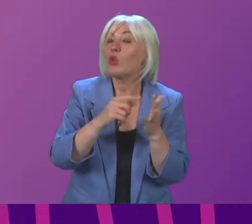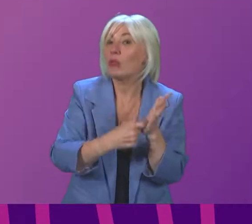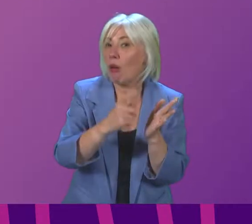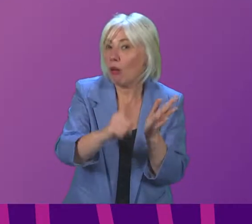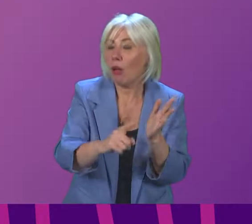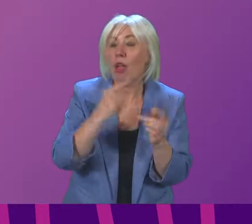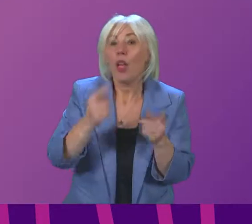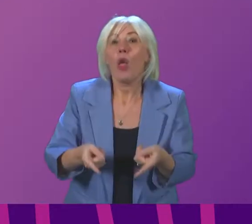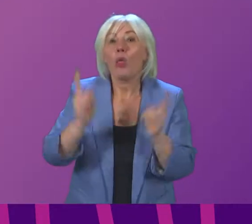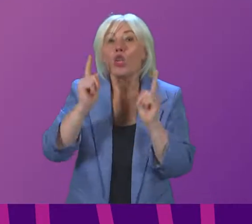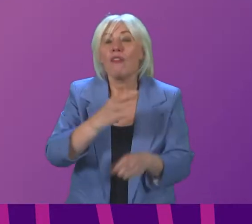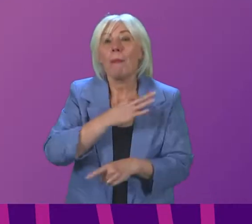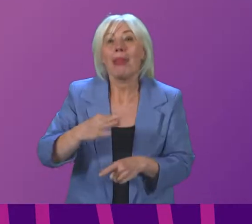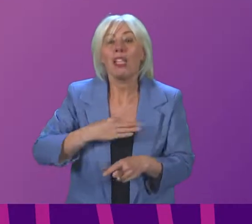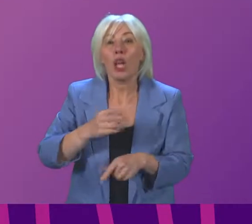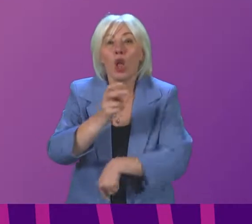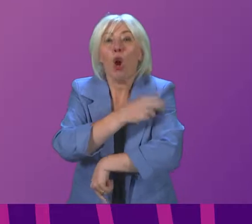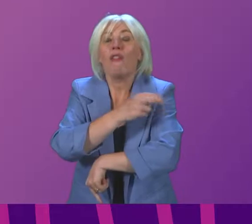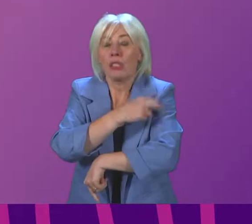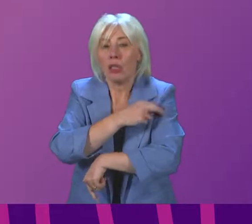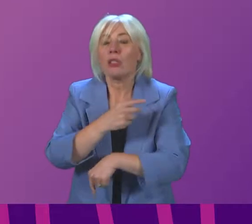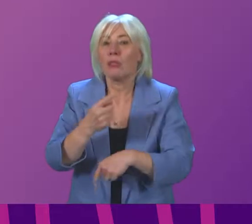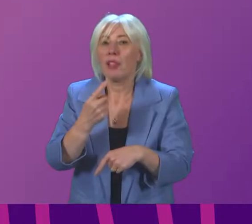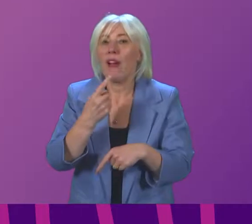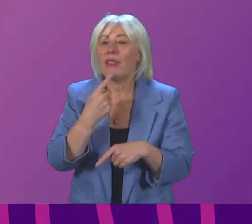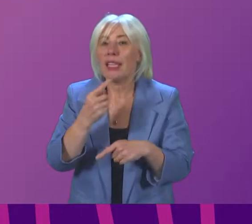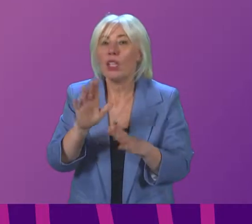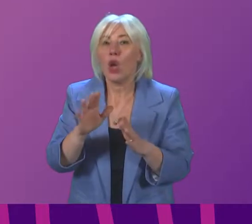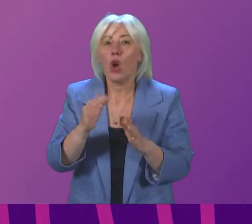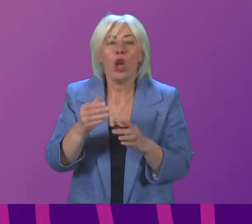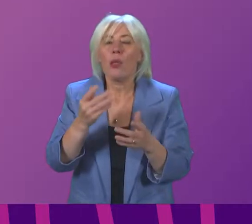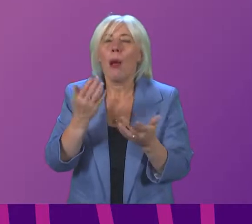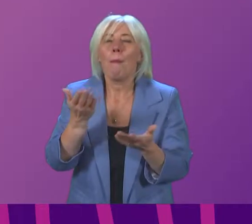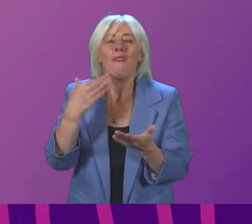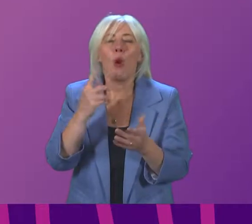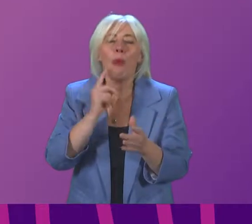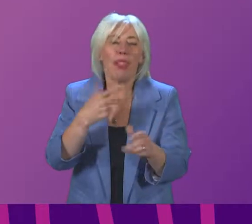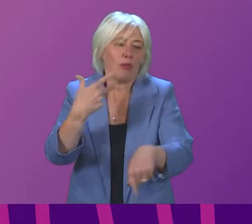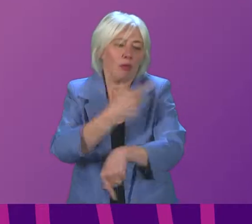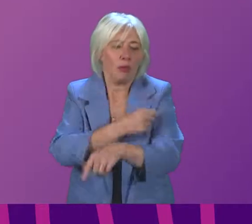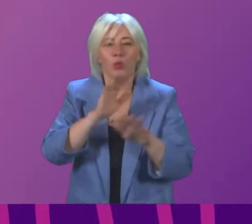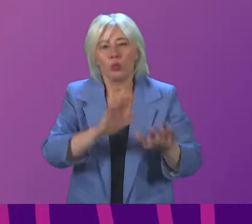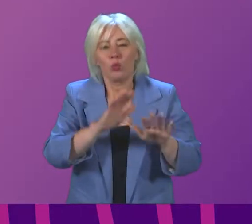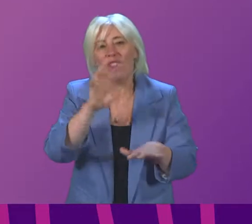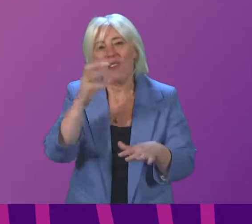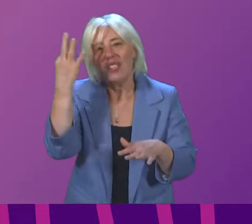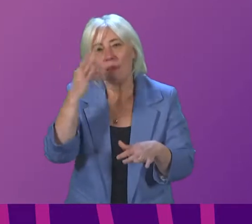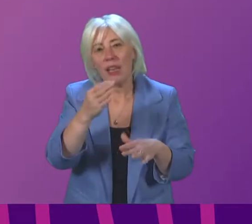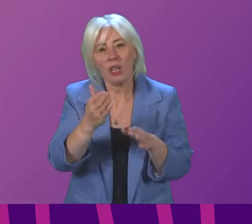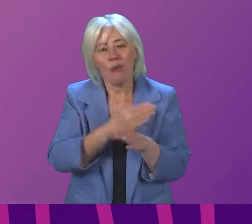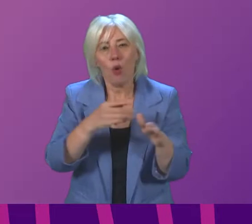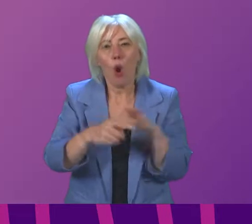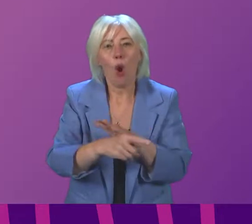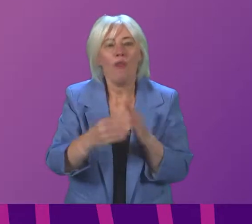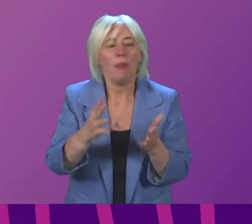officers have given the go-ahead to this, removing the requirement for people to wait in vaccination centres for 15 minutes. So actually, these two